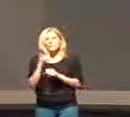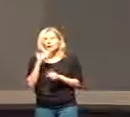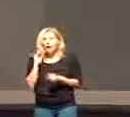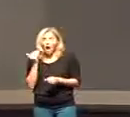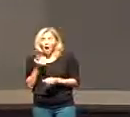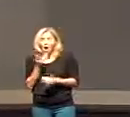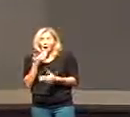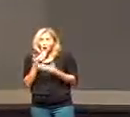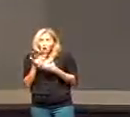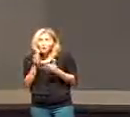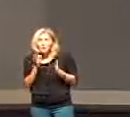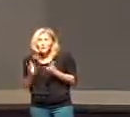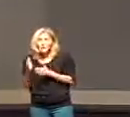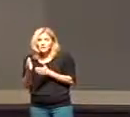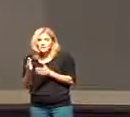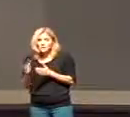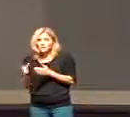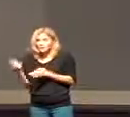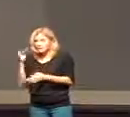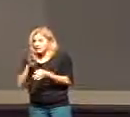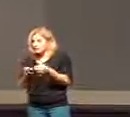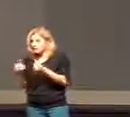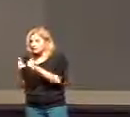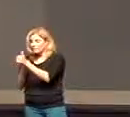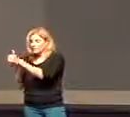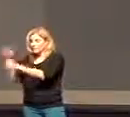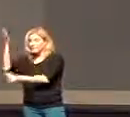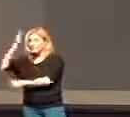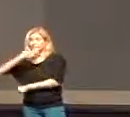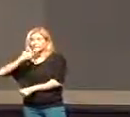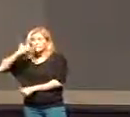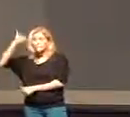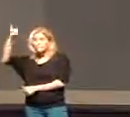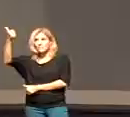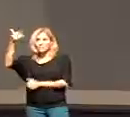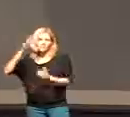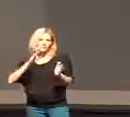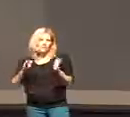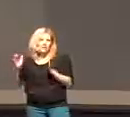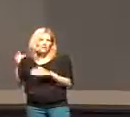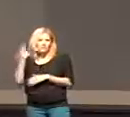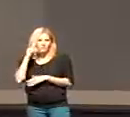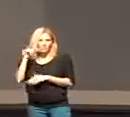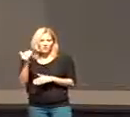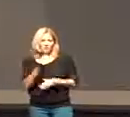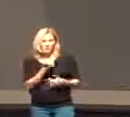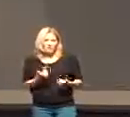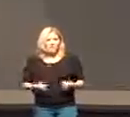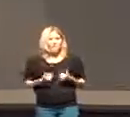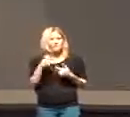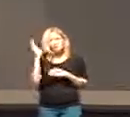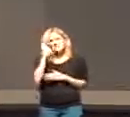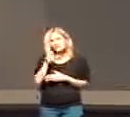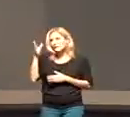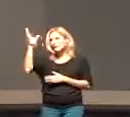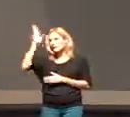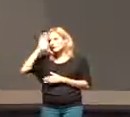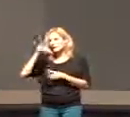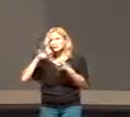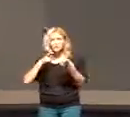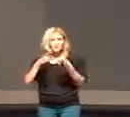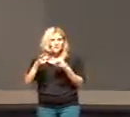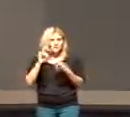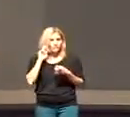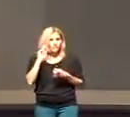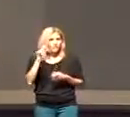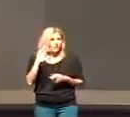plans and instead following God's best plans for our life when we seek after God's direction